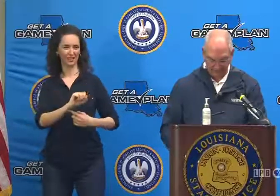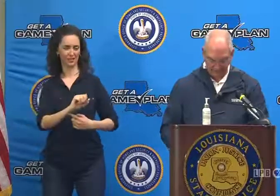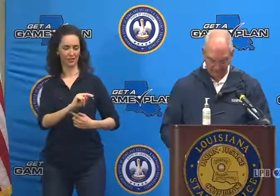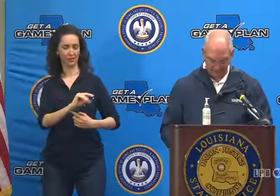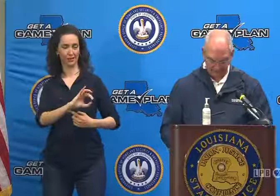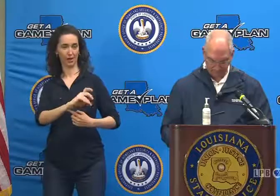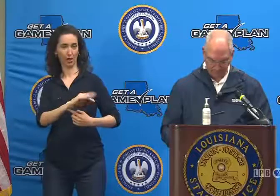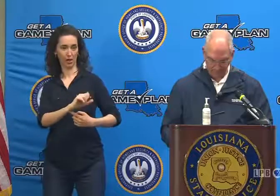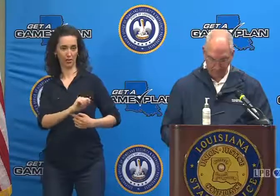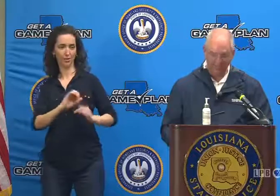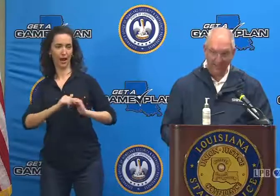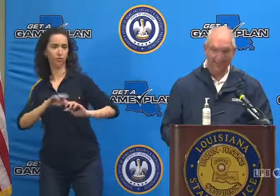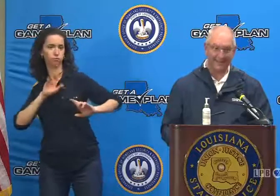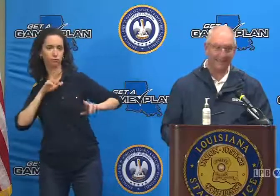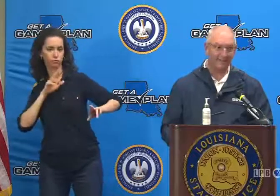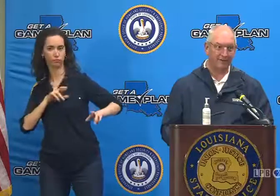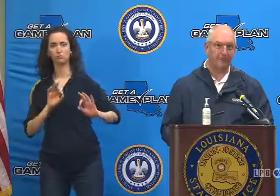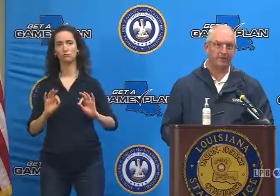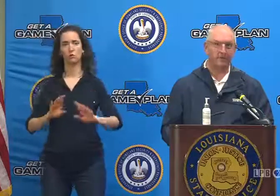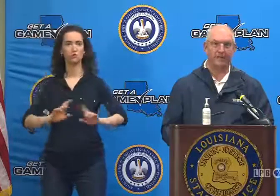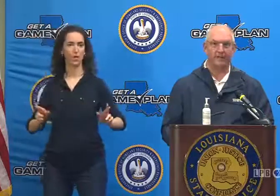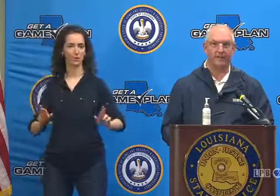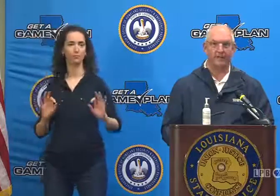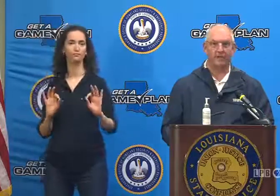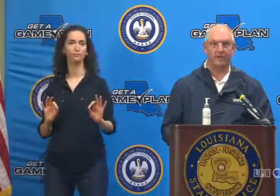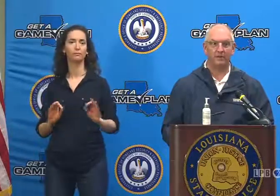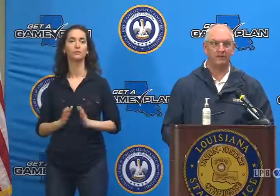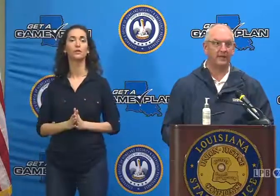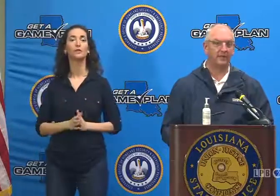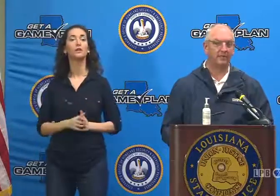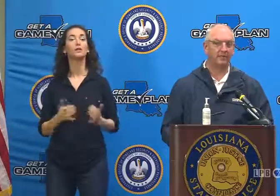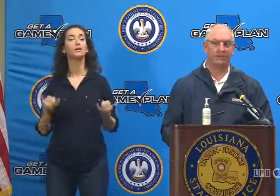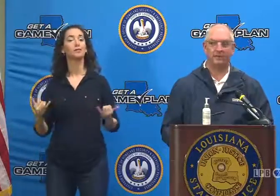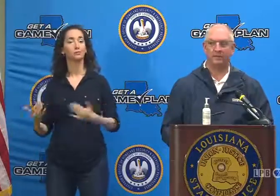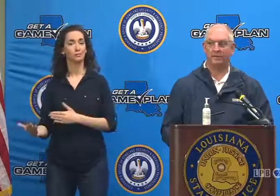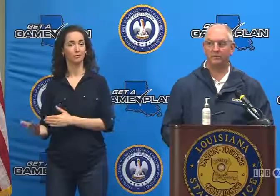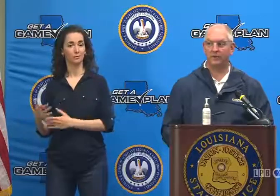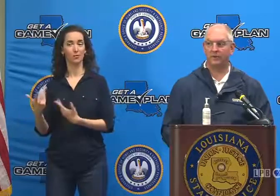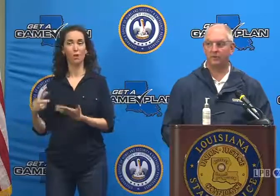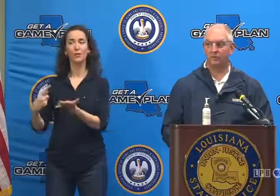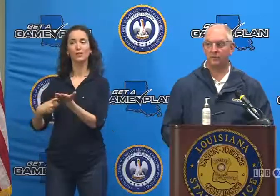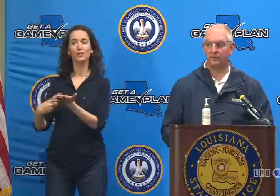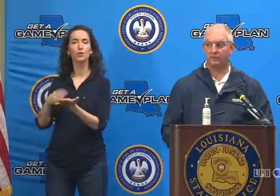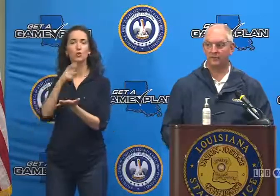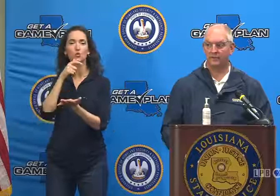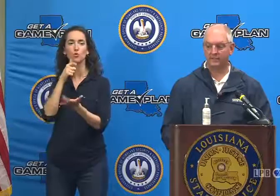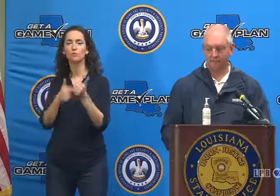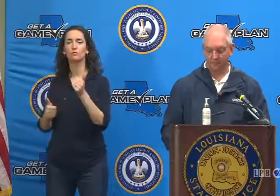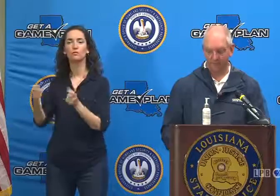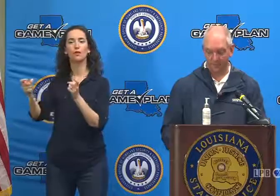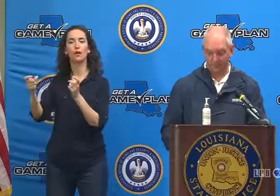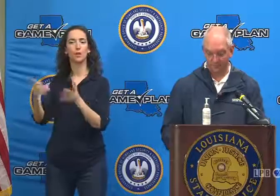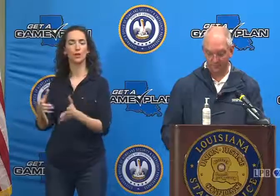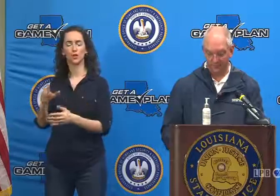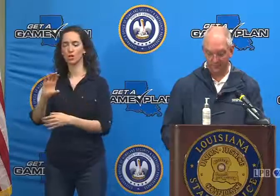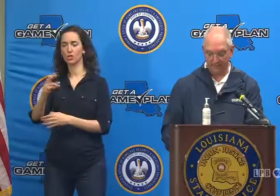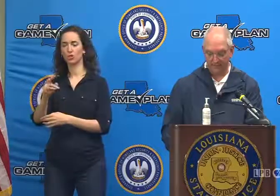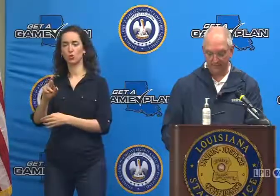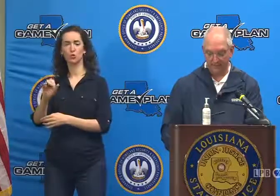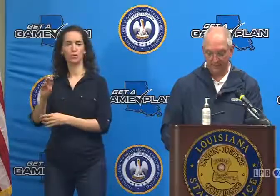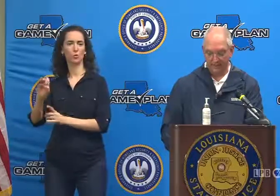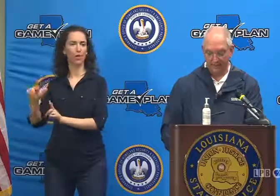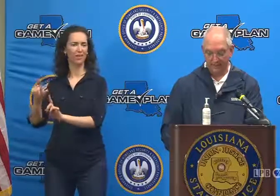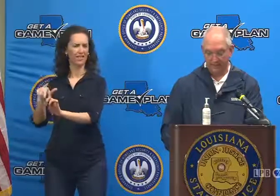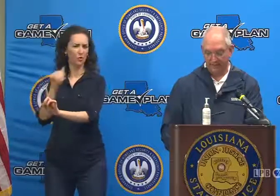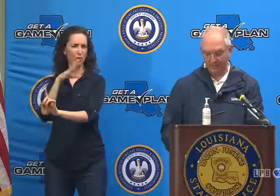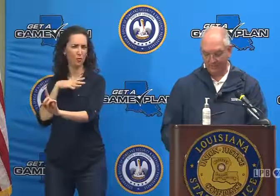Nicholas. I did have an opportunity to speak earlier today with Administrator Criswell. She is the administrator of FEMA.